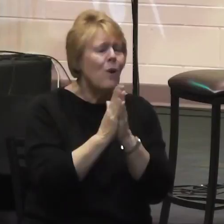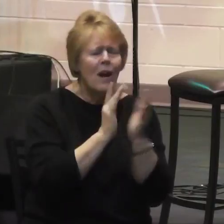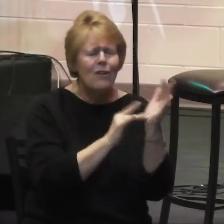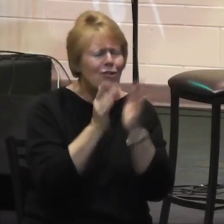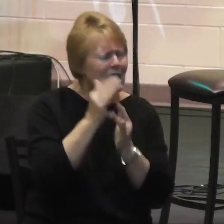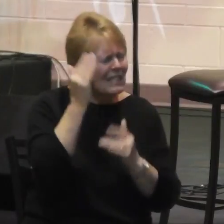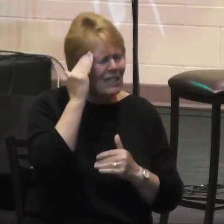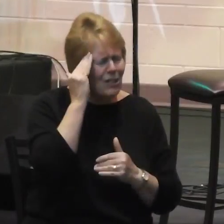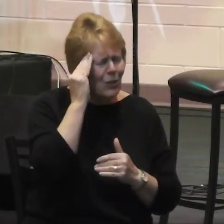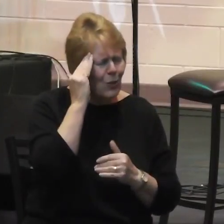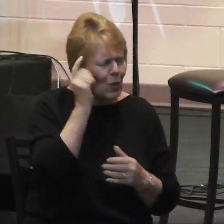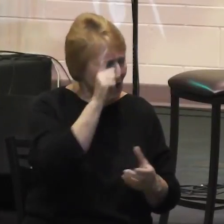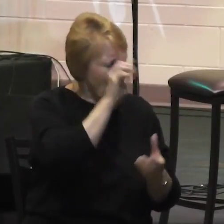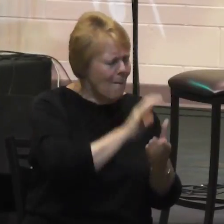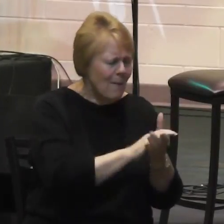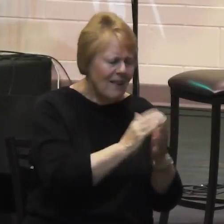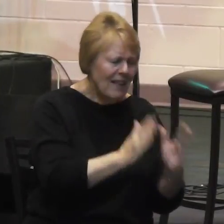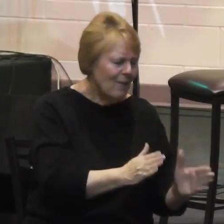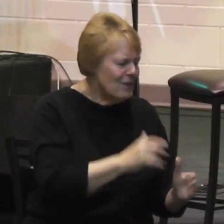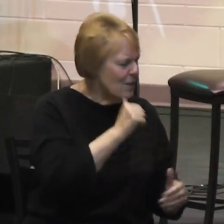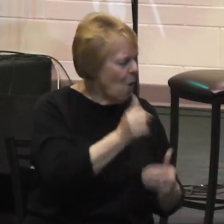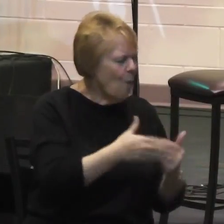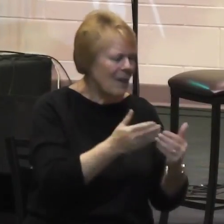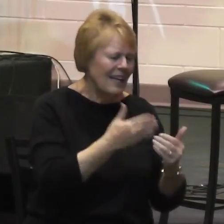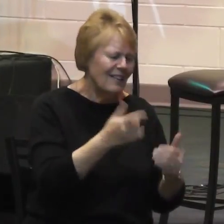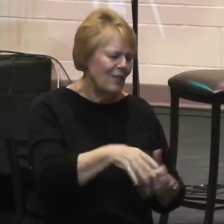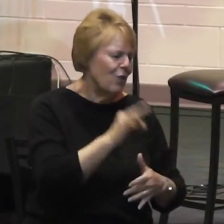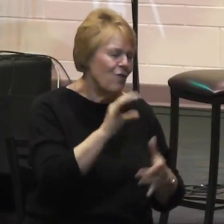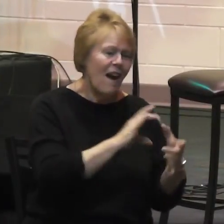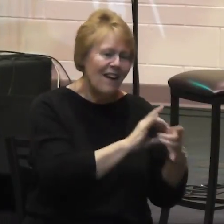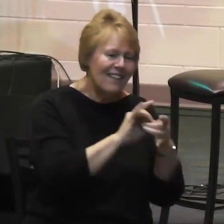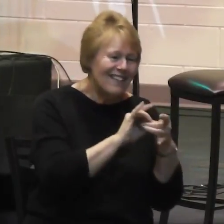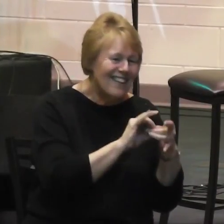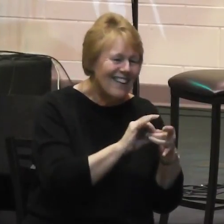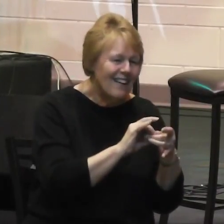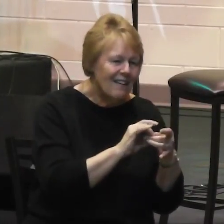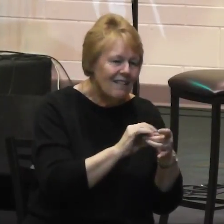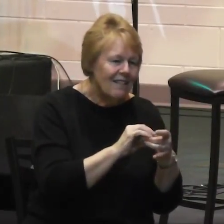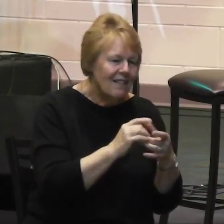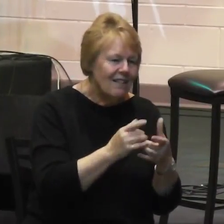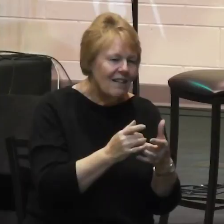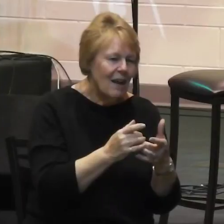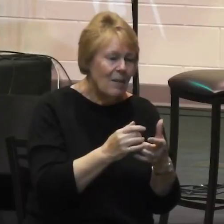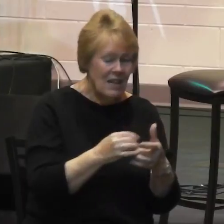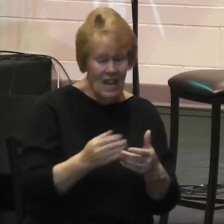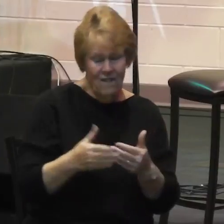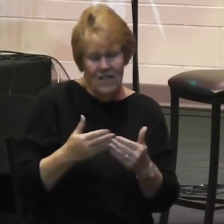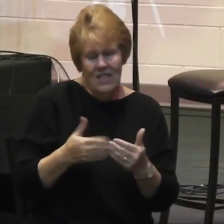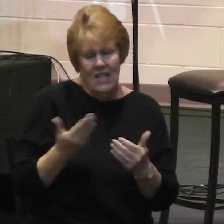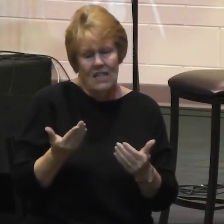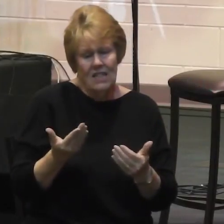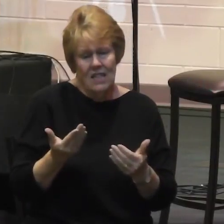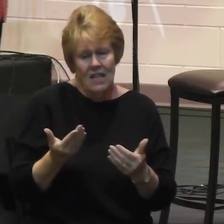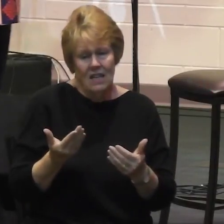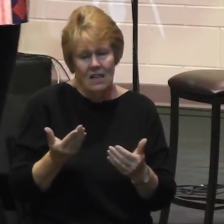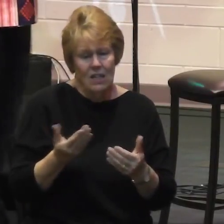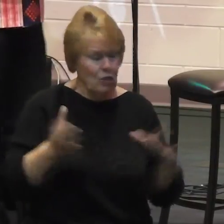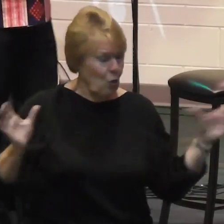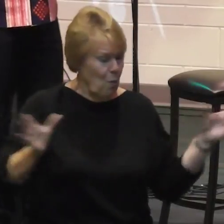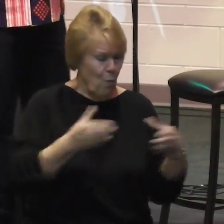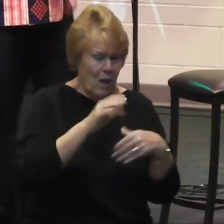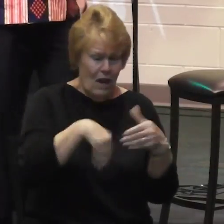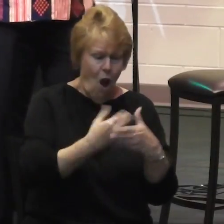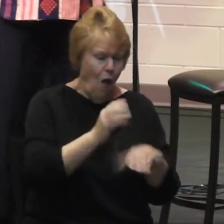to find unity. I mean if you have found it easy to bring churches together then bless you.